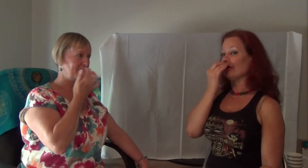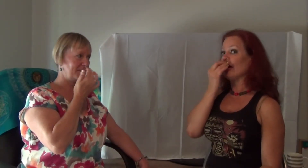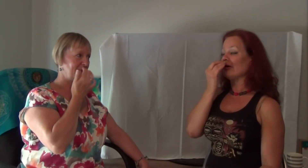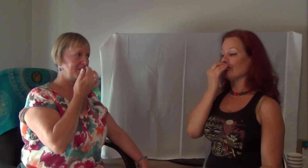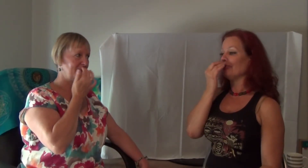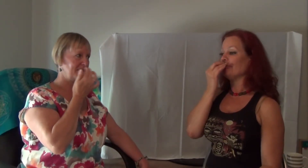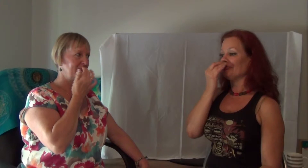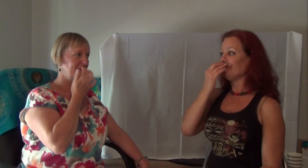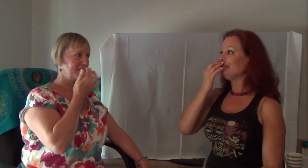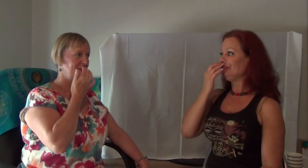their anger.